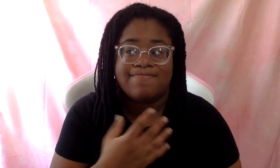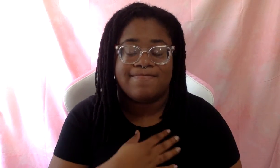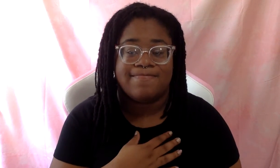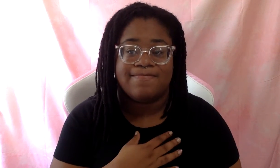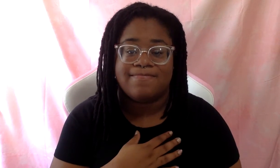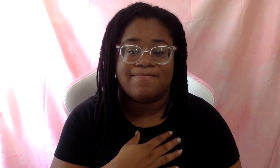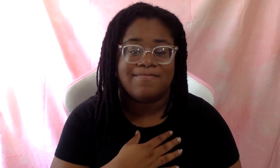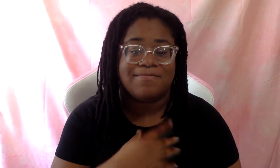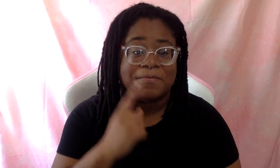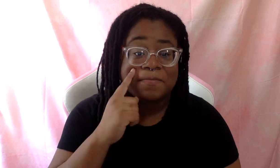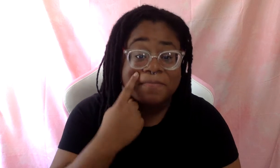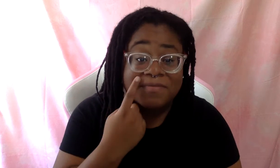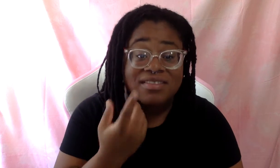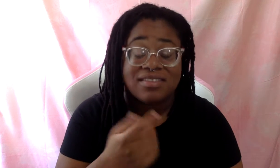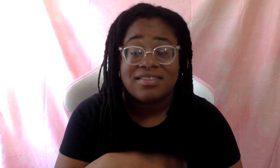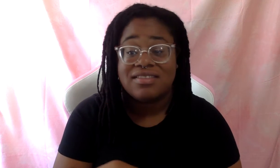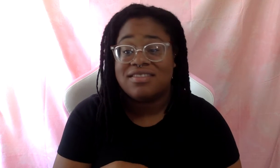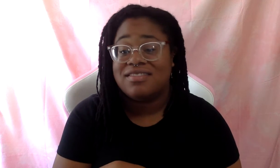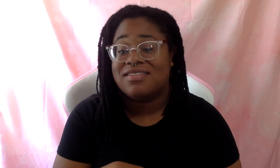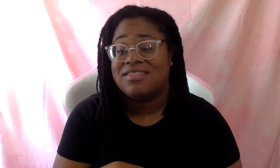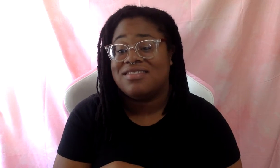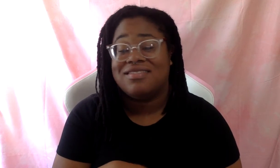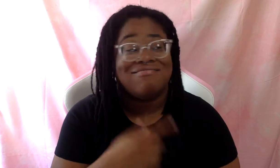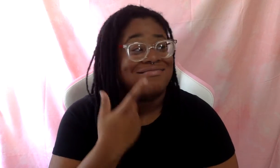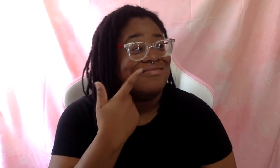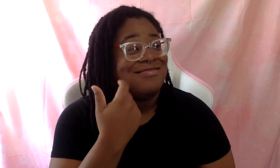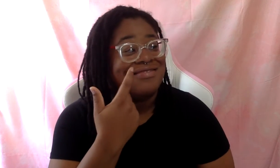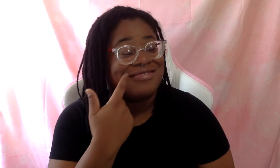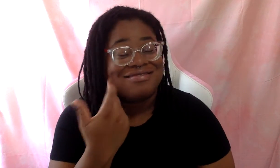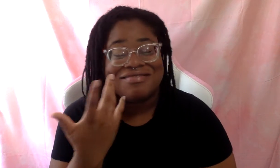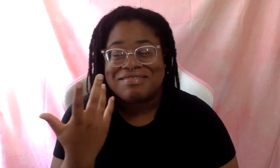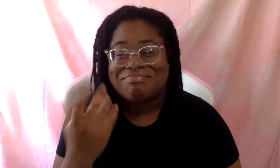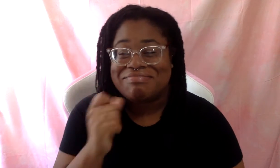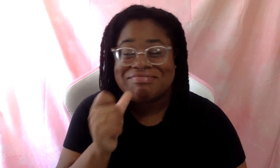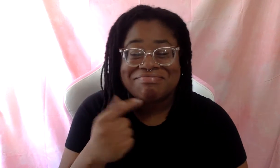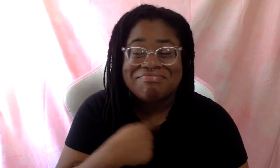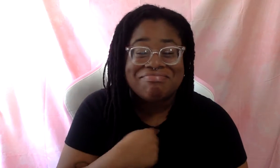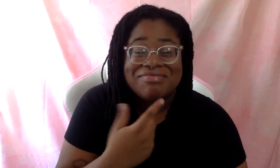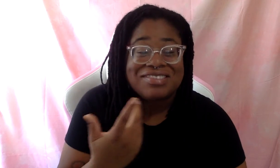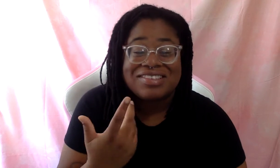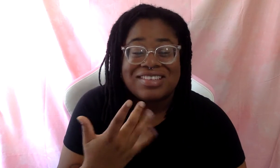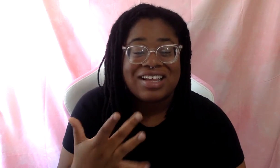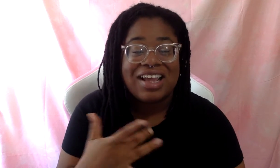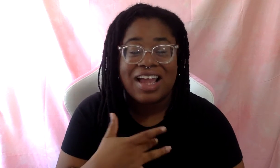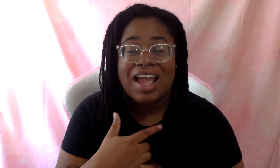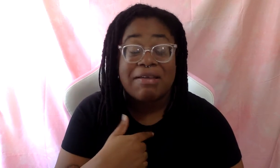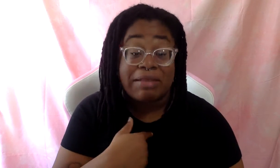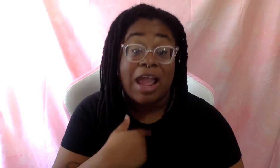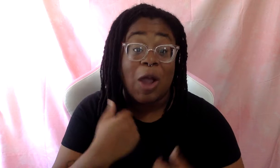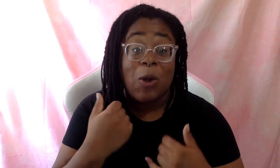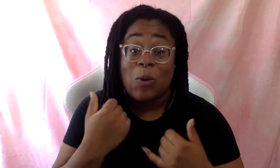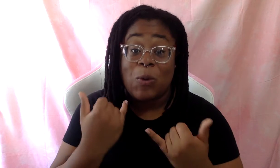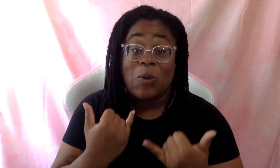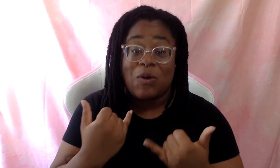it was boring. It was, it was, it wasn't me, you know, I'm finding out who I am now. Um,